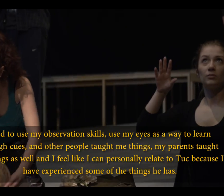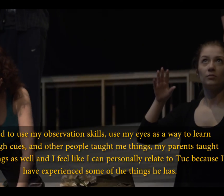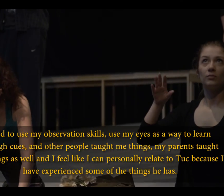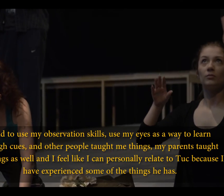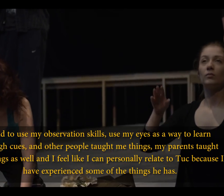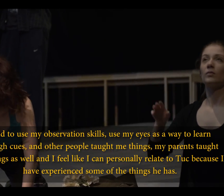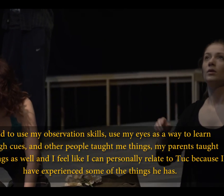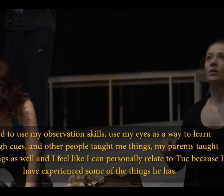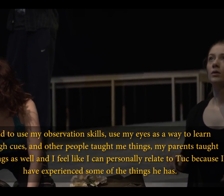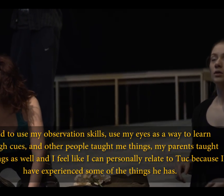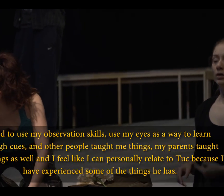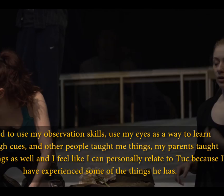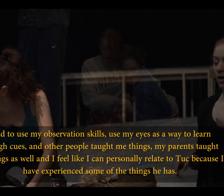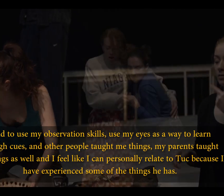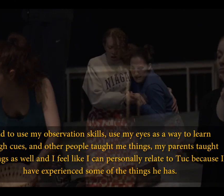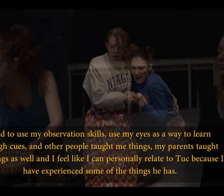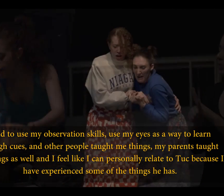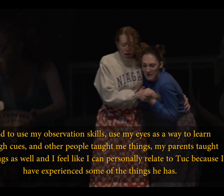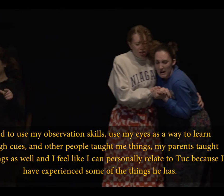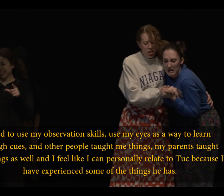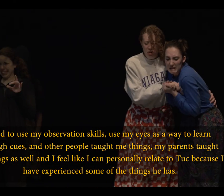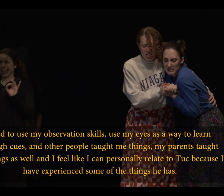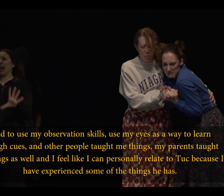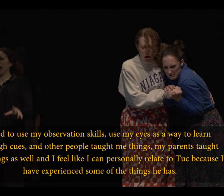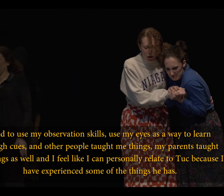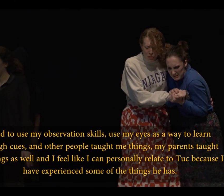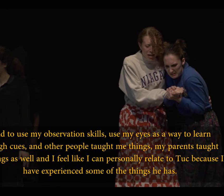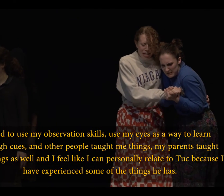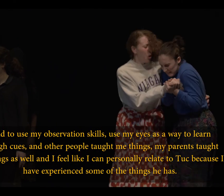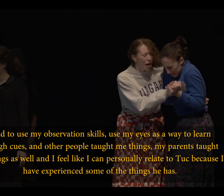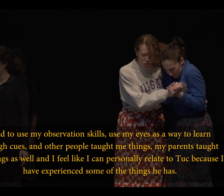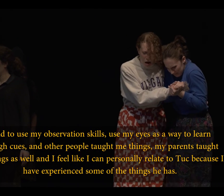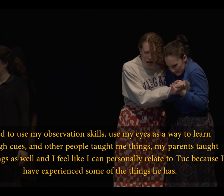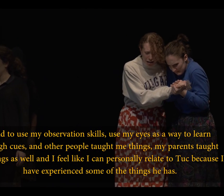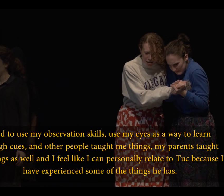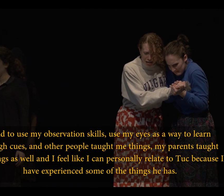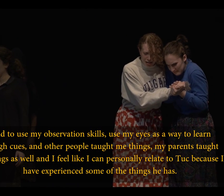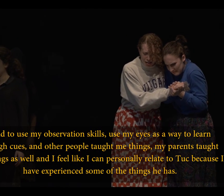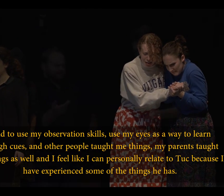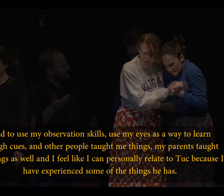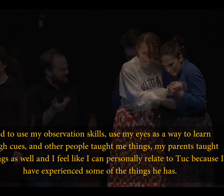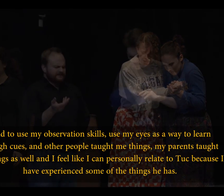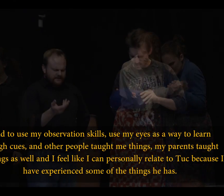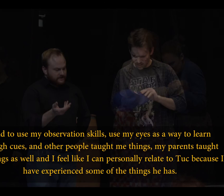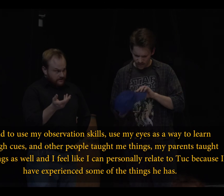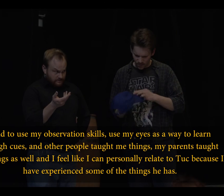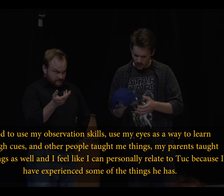I had to use my observation skills, use my eyes as a way to learn through cues